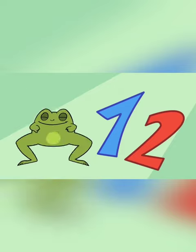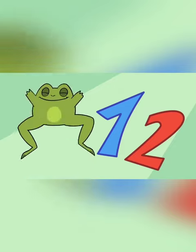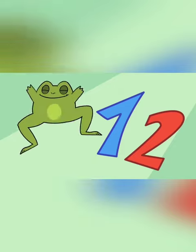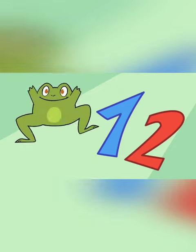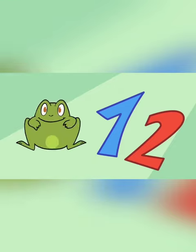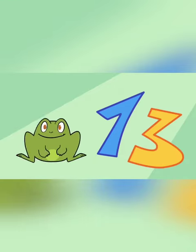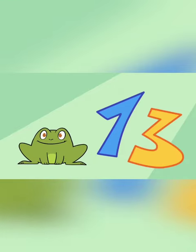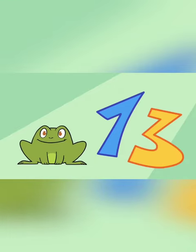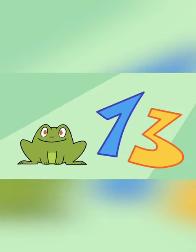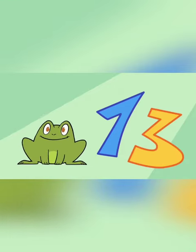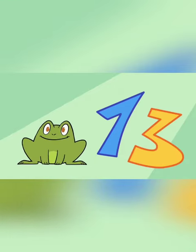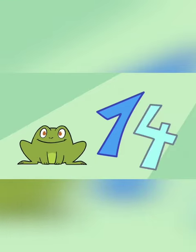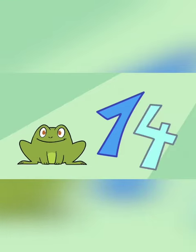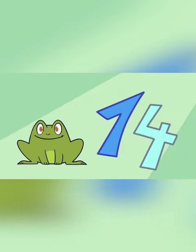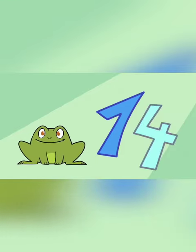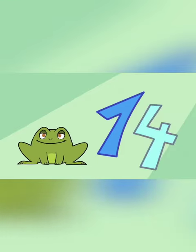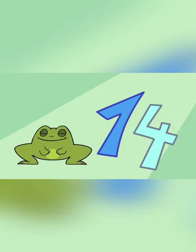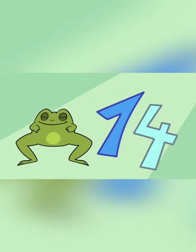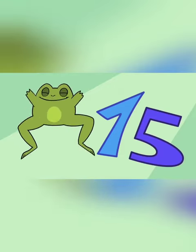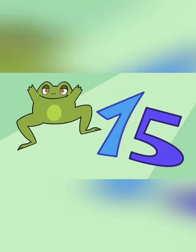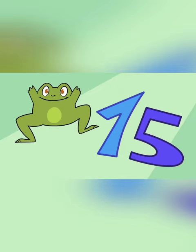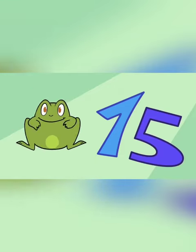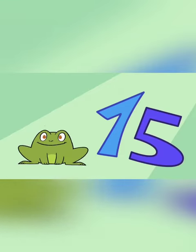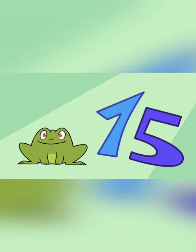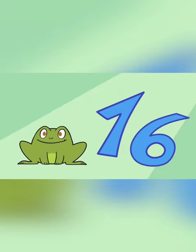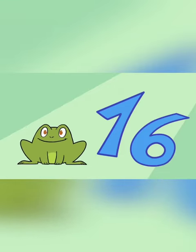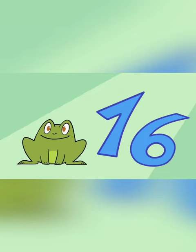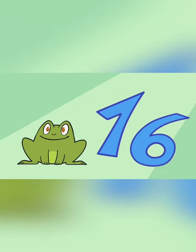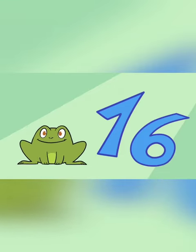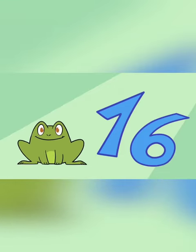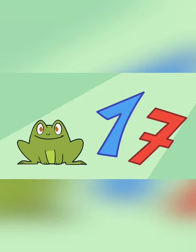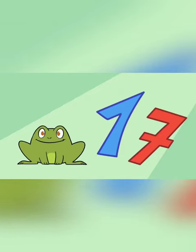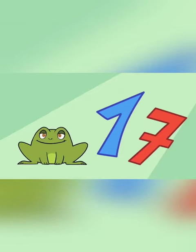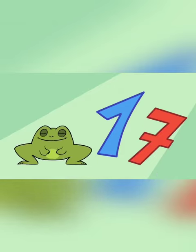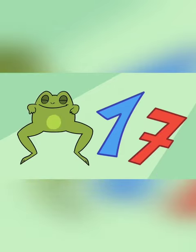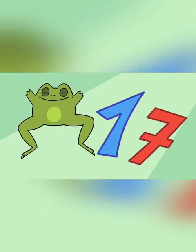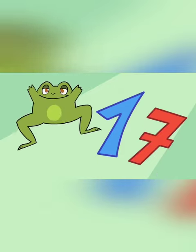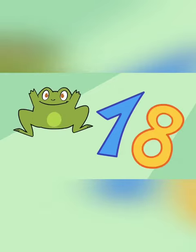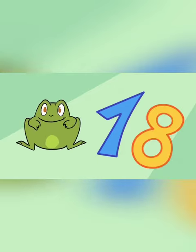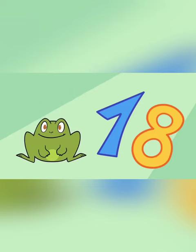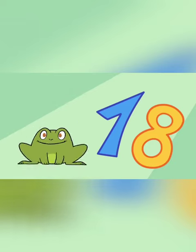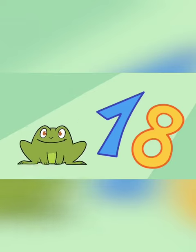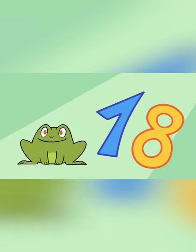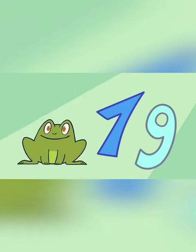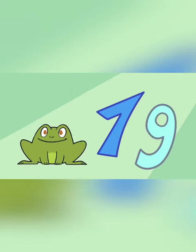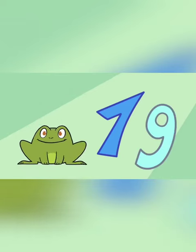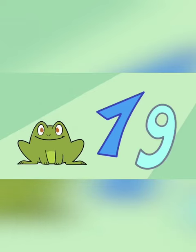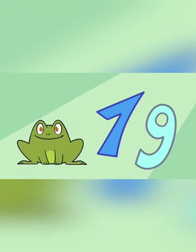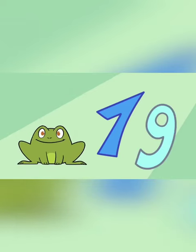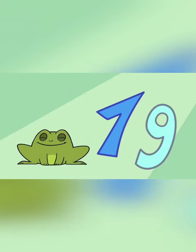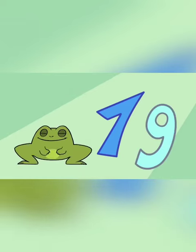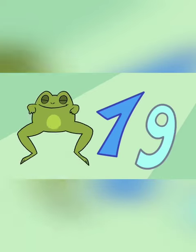12, 13, 14, 15, 16, 17, 18, 19.